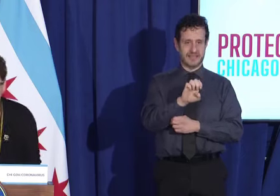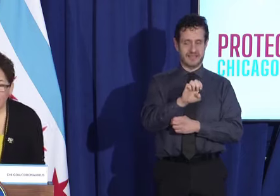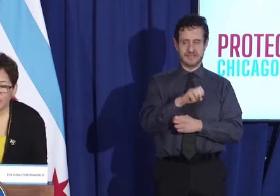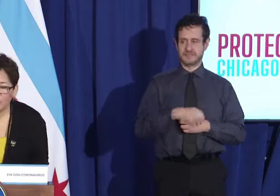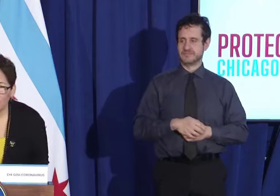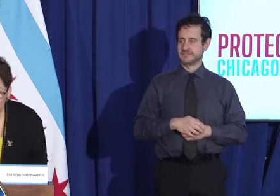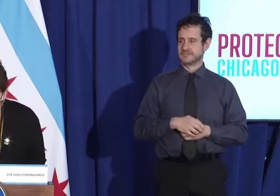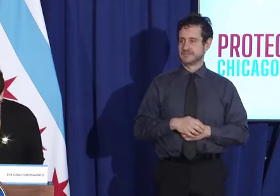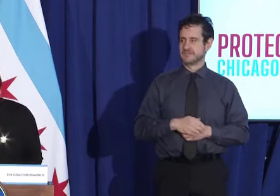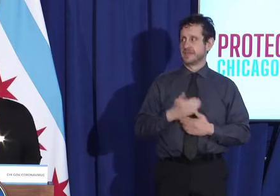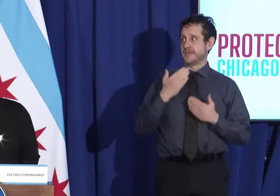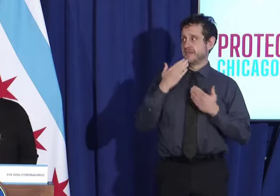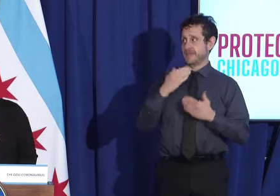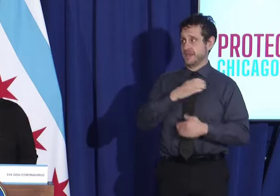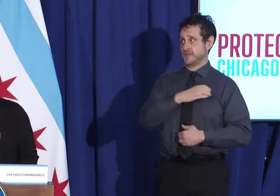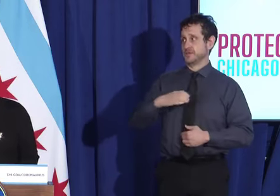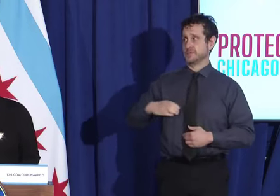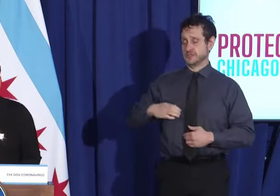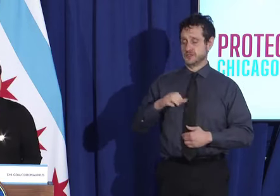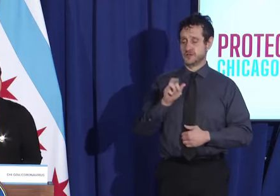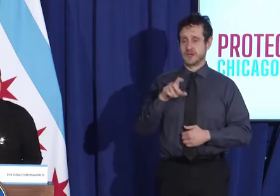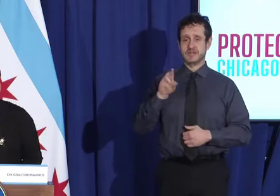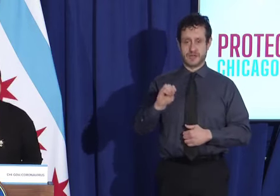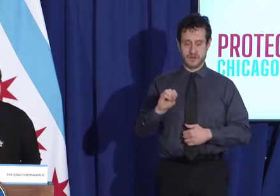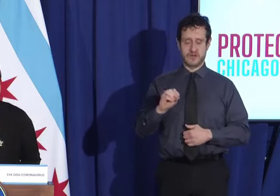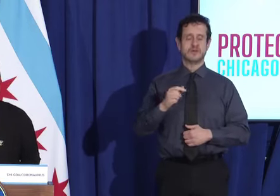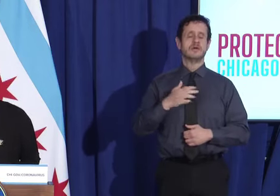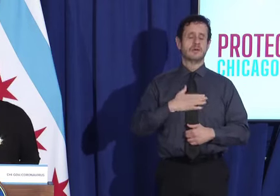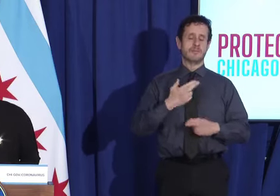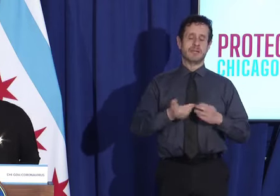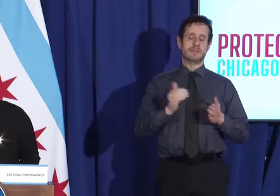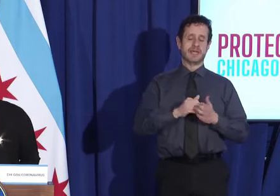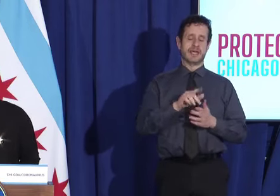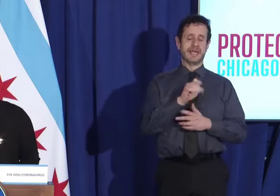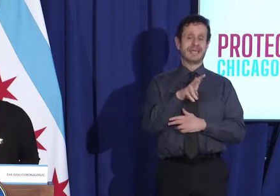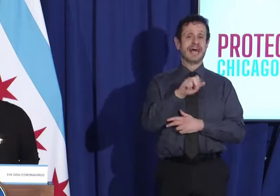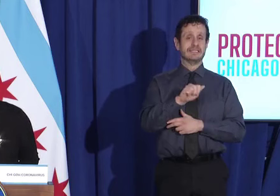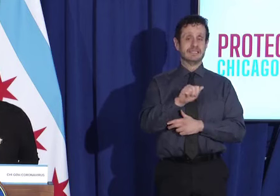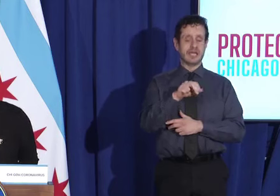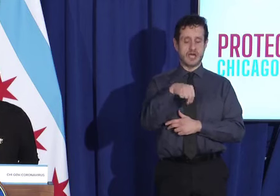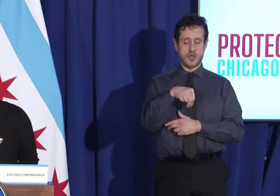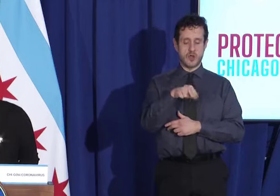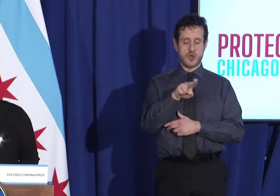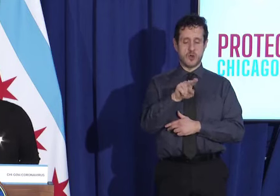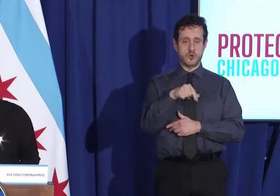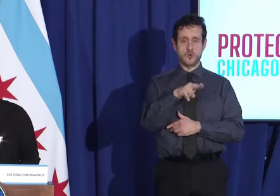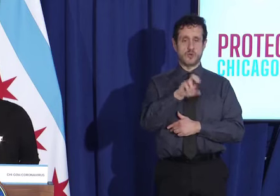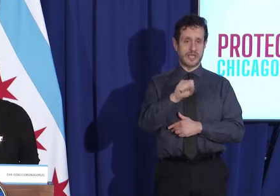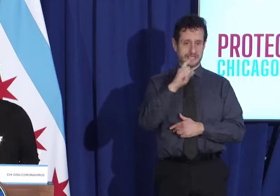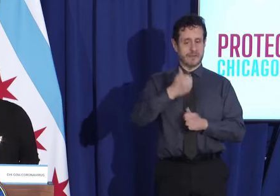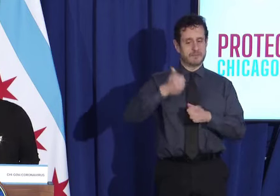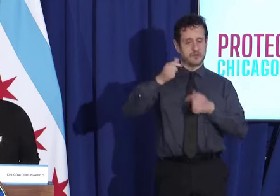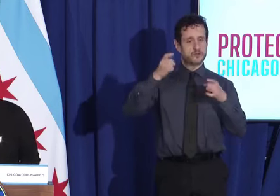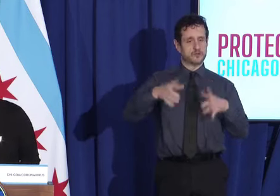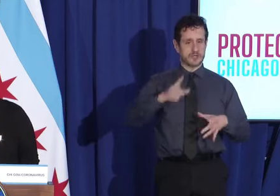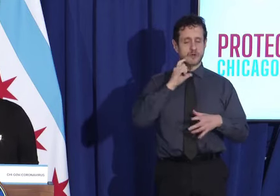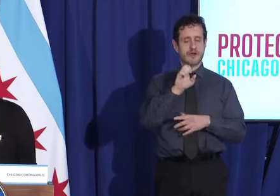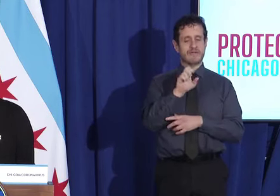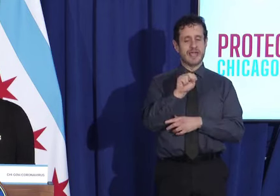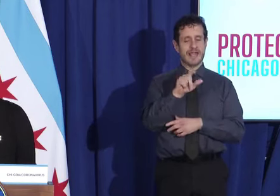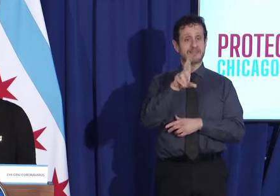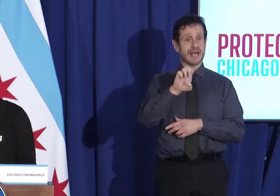Thank you, Commissioner Escareño. My name, again, is Katia Nuquez. I'm the Executive Director at Enlace Chicago.